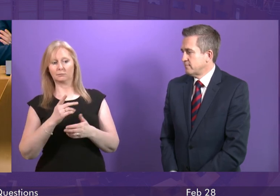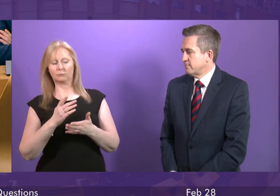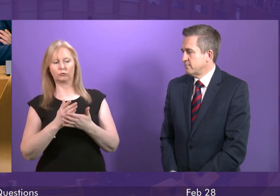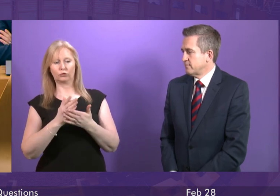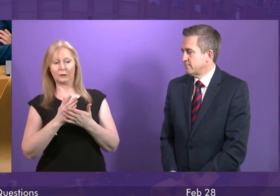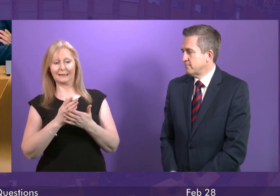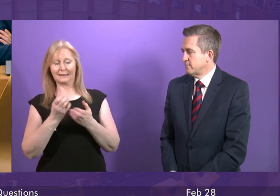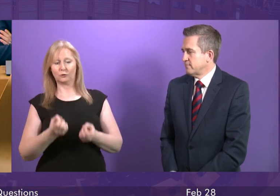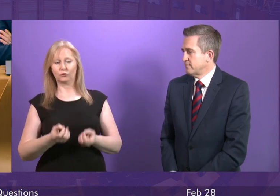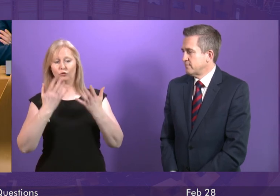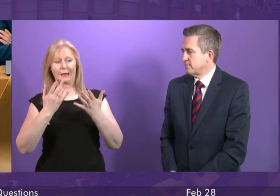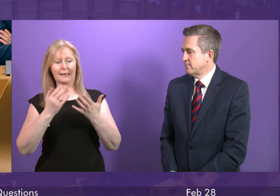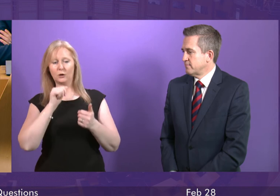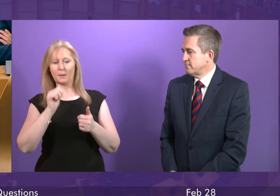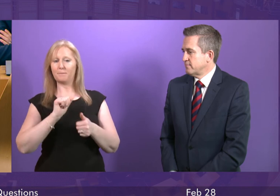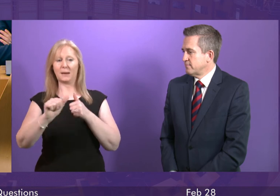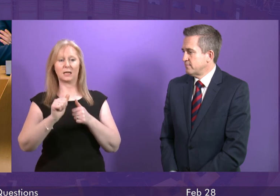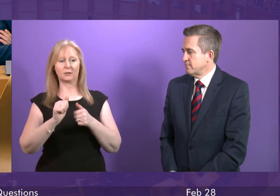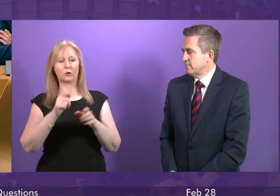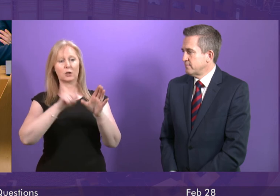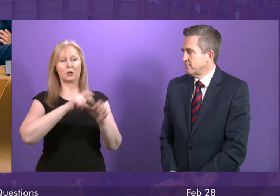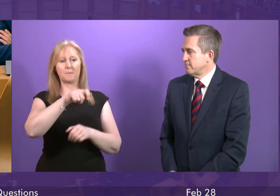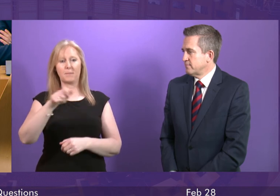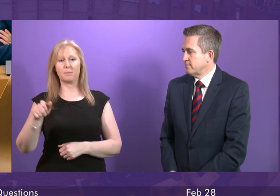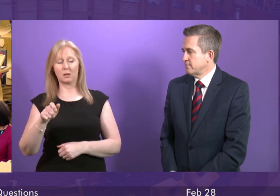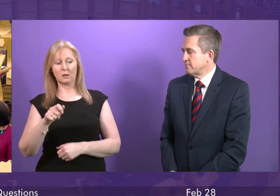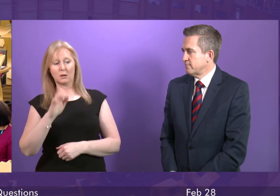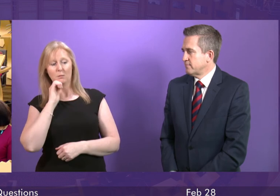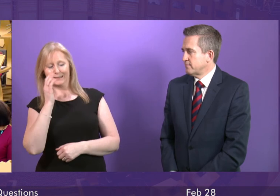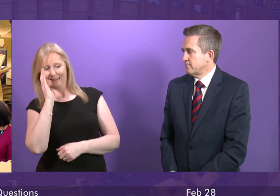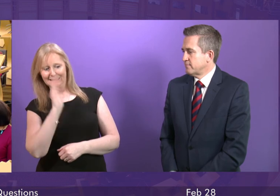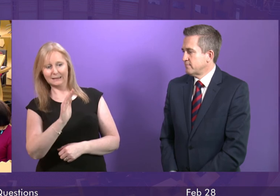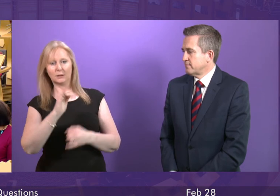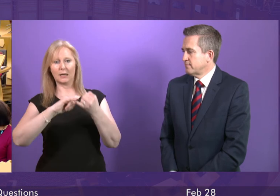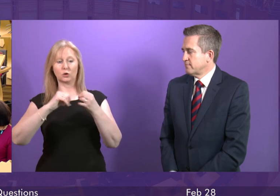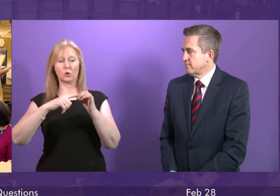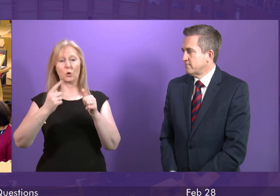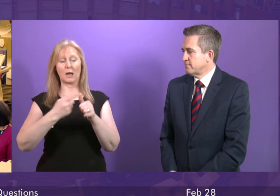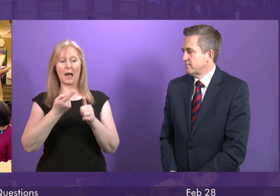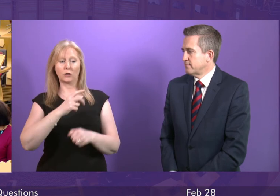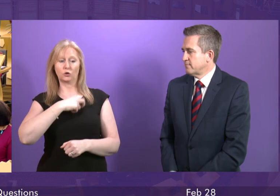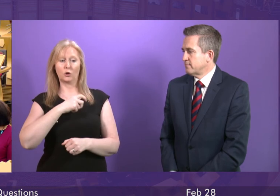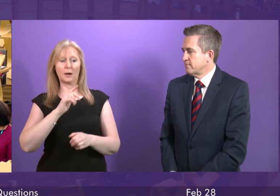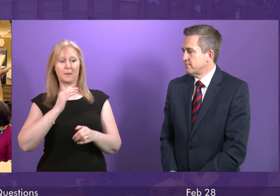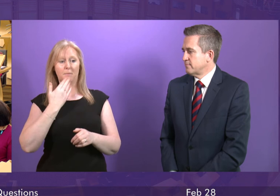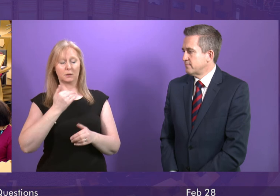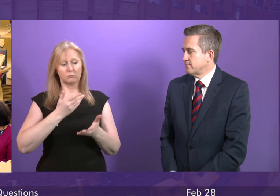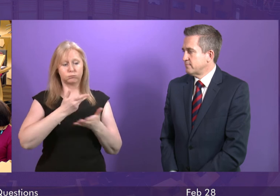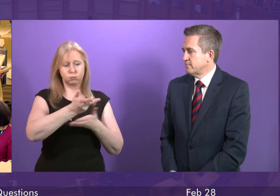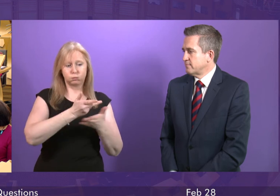of young people. That is why I do urge the SQA and the unions to continue the discussions to reach a resolution, and we will remain in